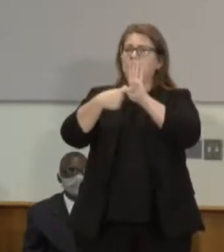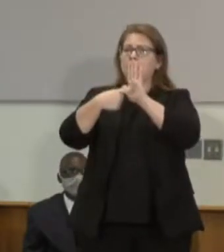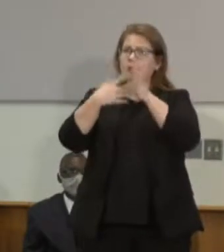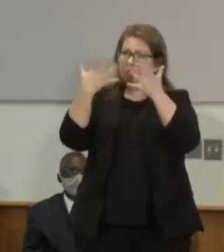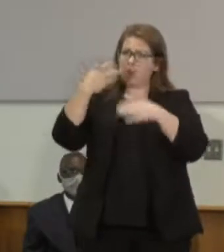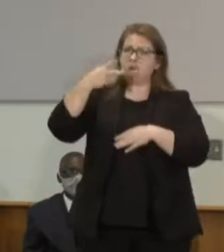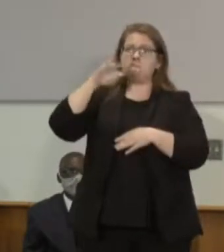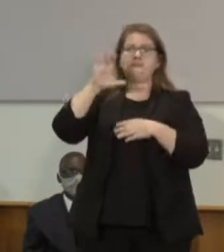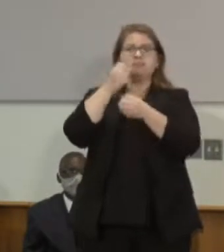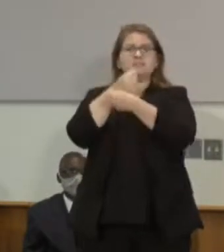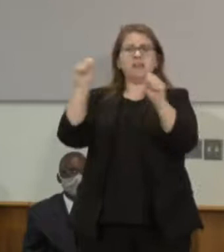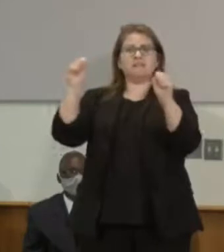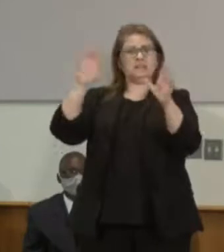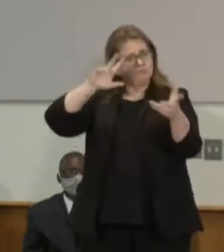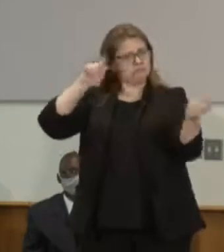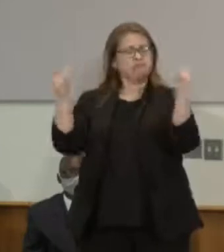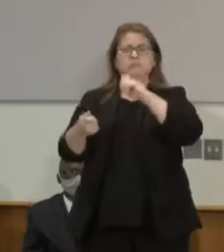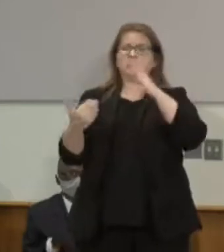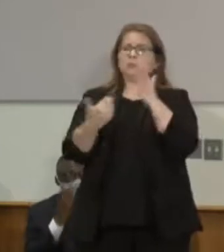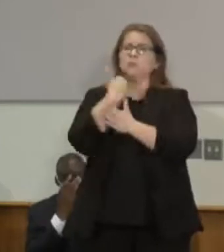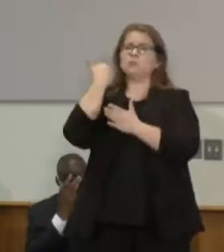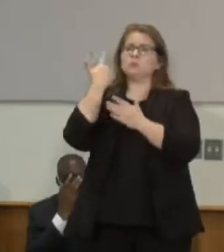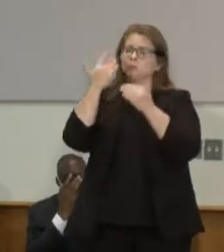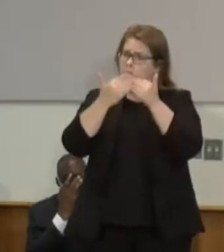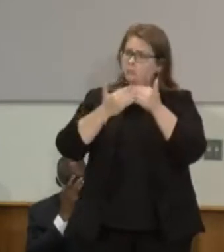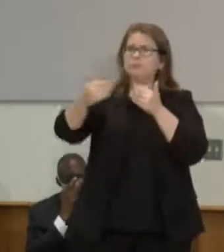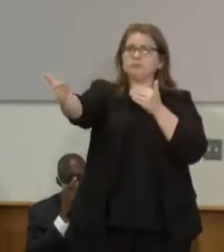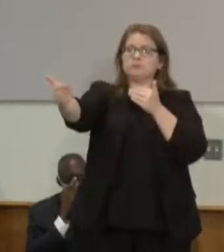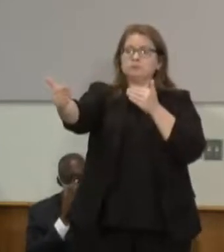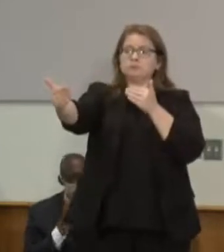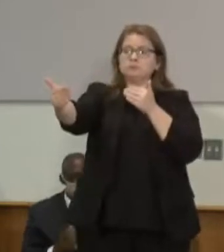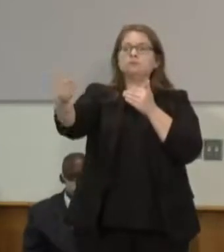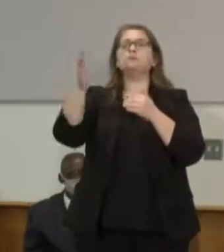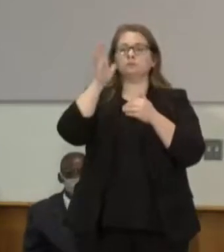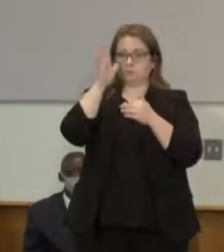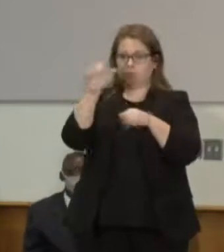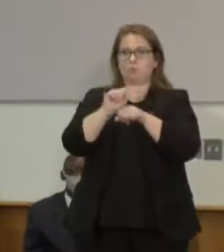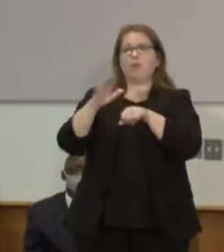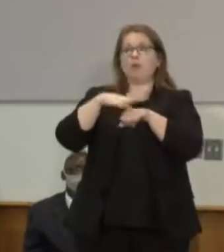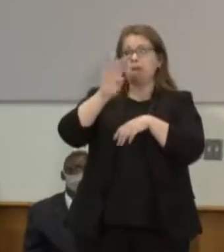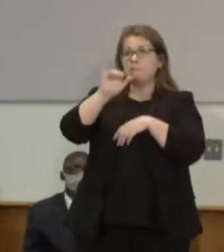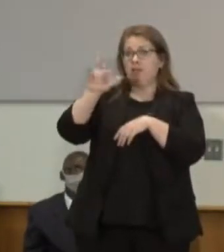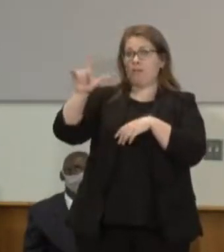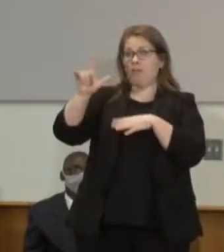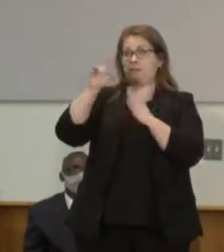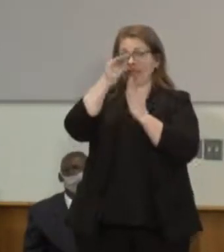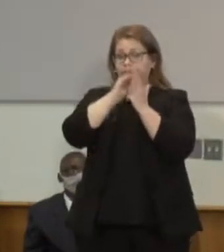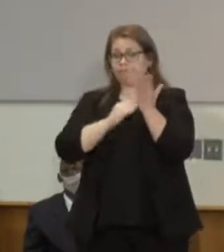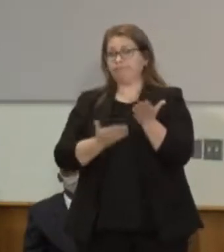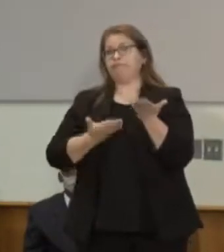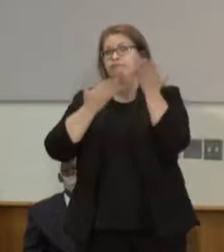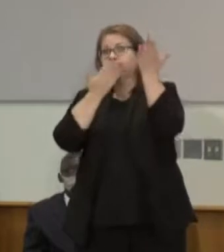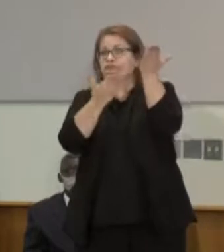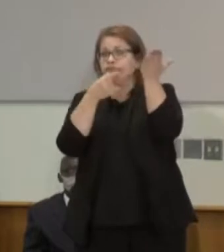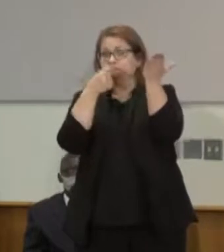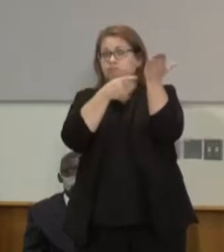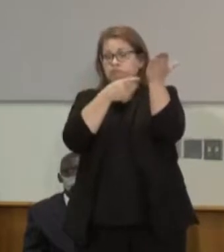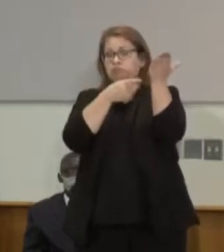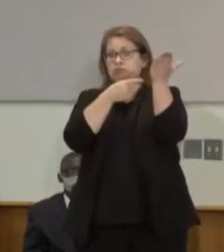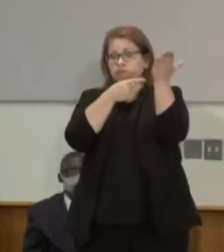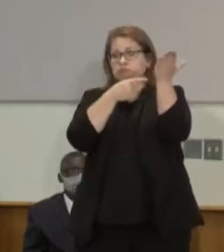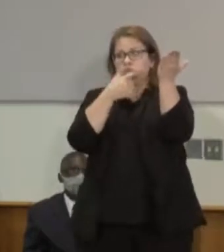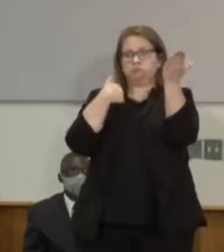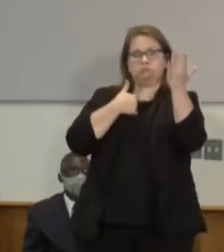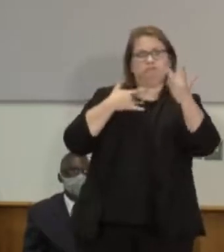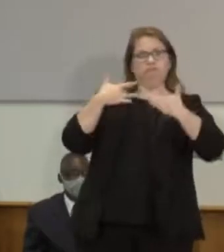That is why we're working on a package of legislation to address immediate concerns and long-term solutions that the state can implement